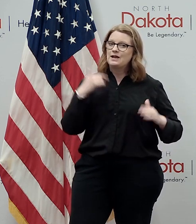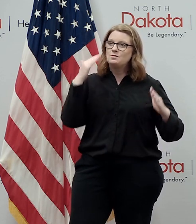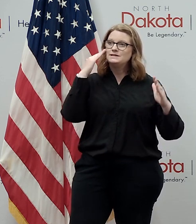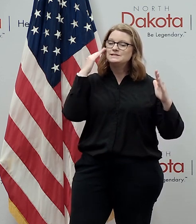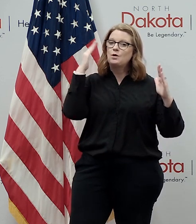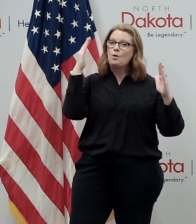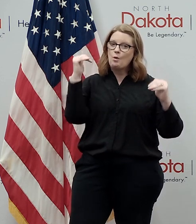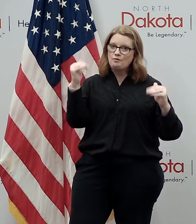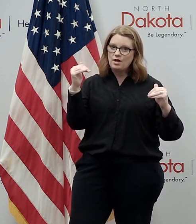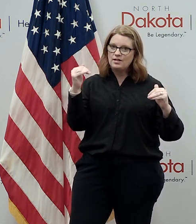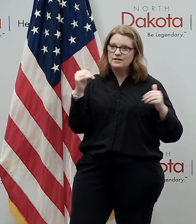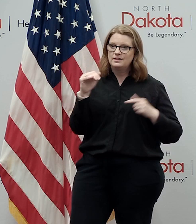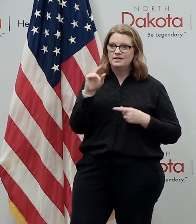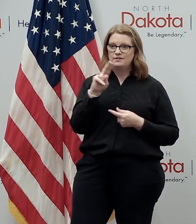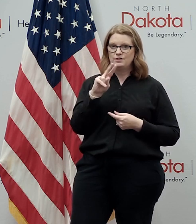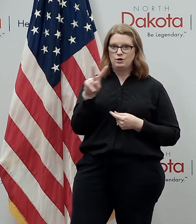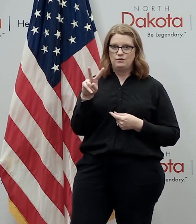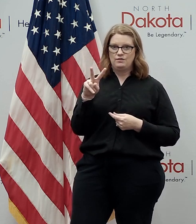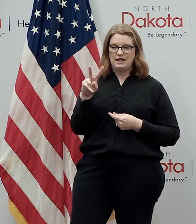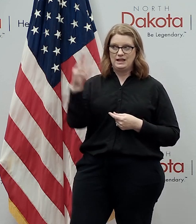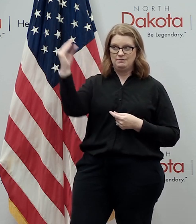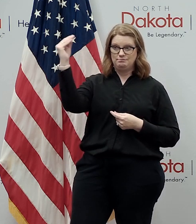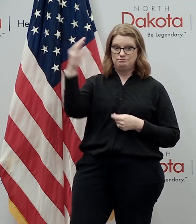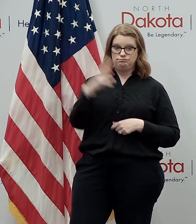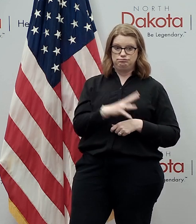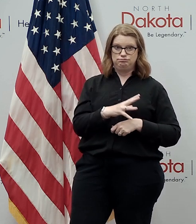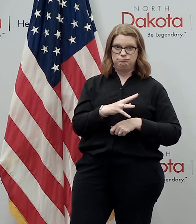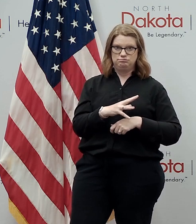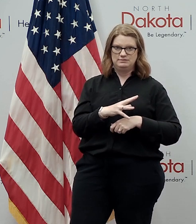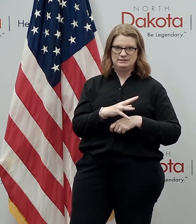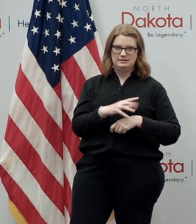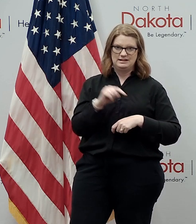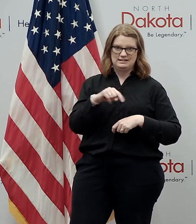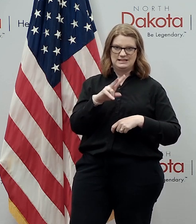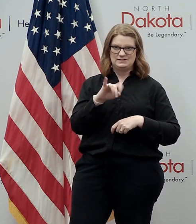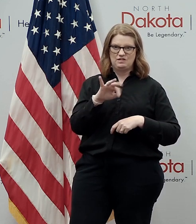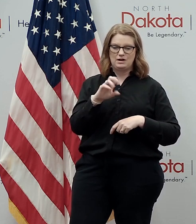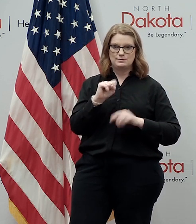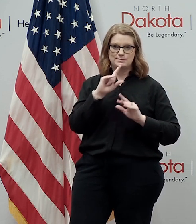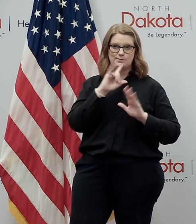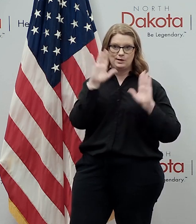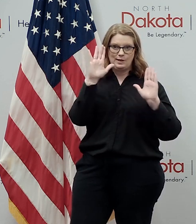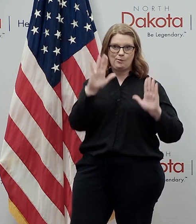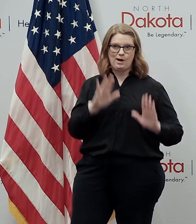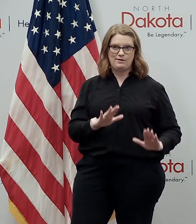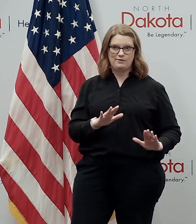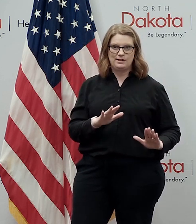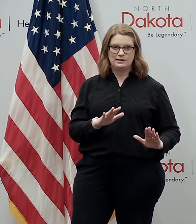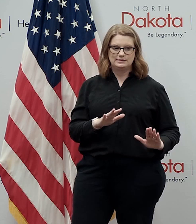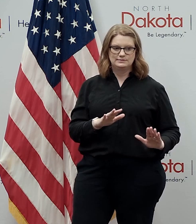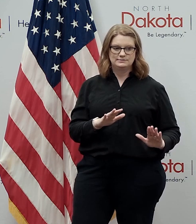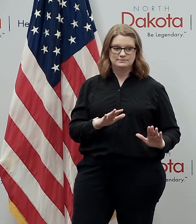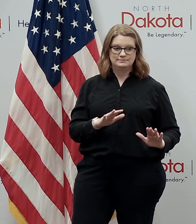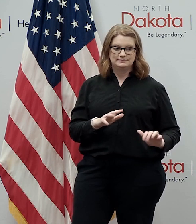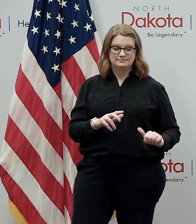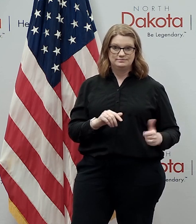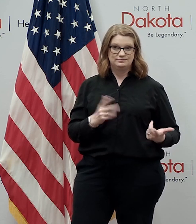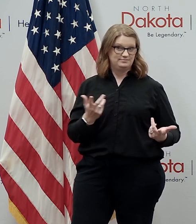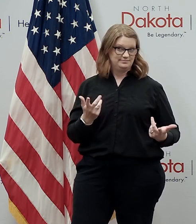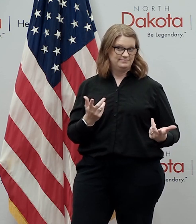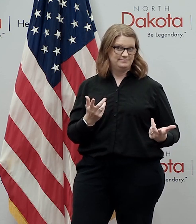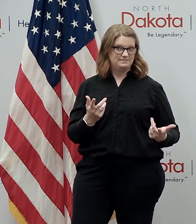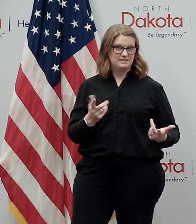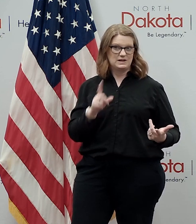of uv light on this virus would be um wonderful and actually uh make